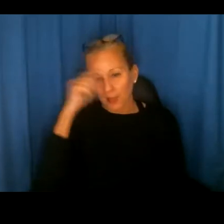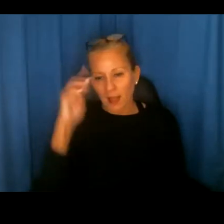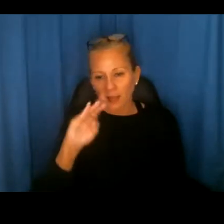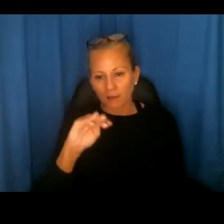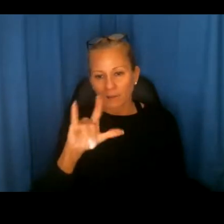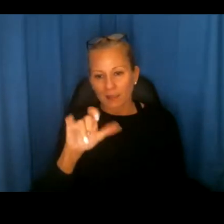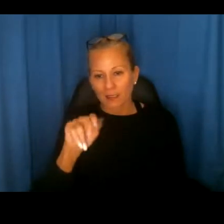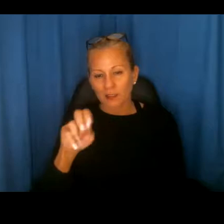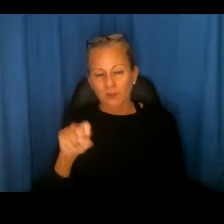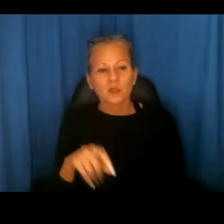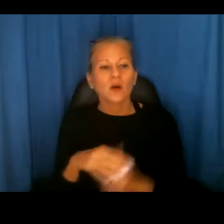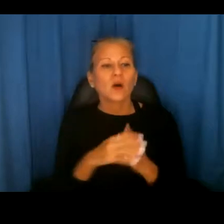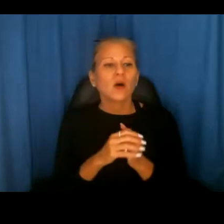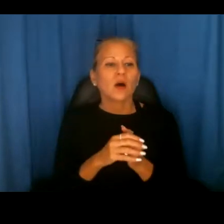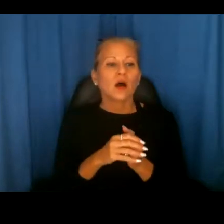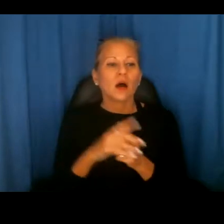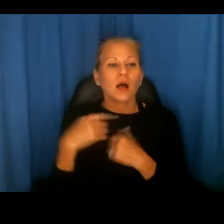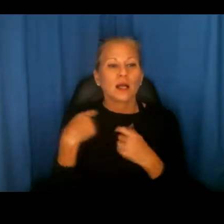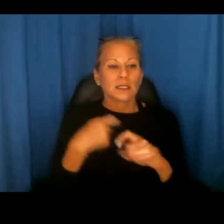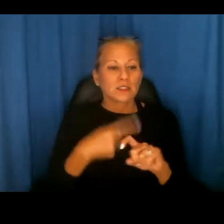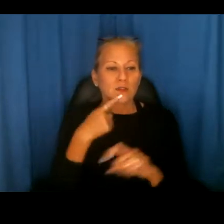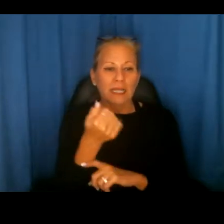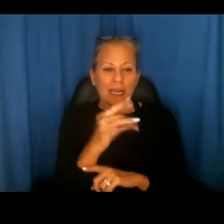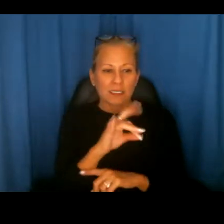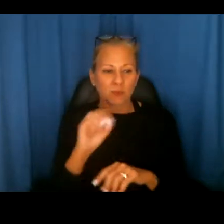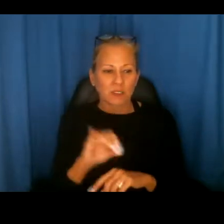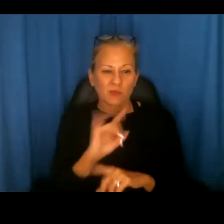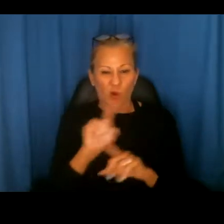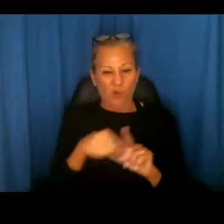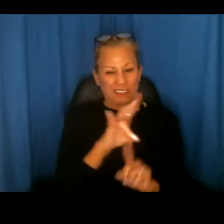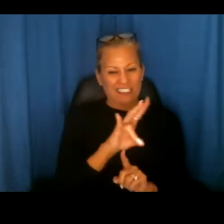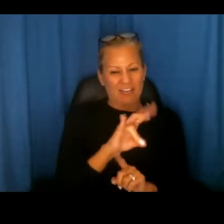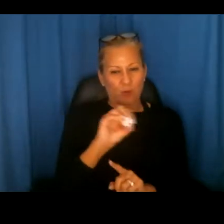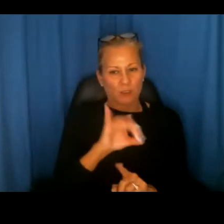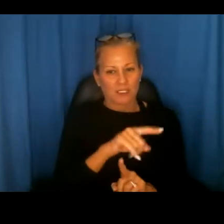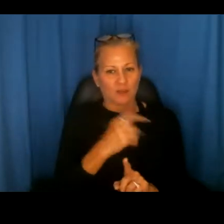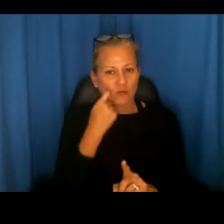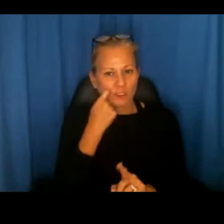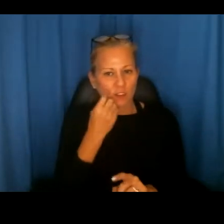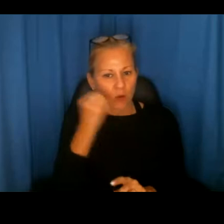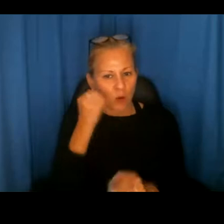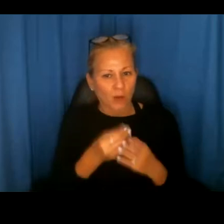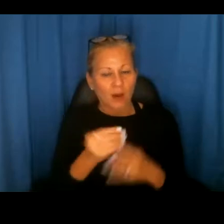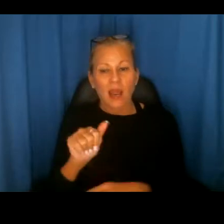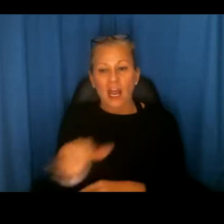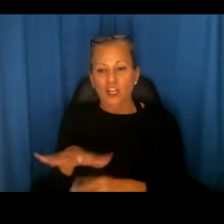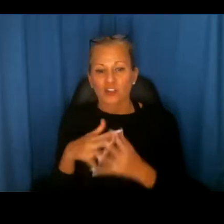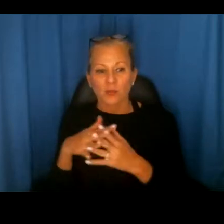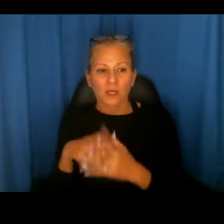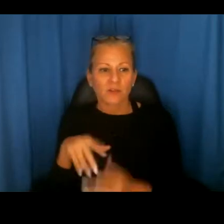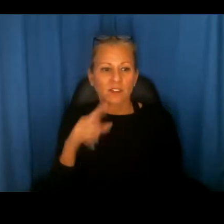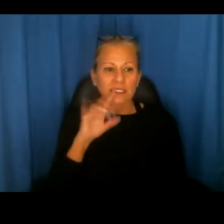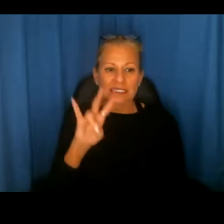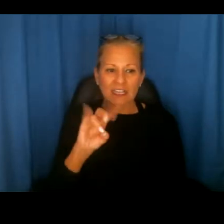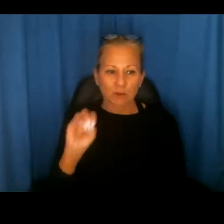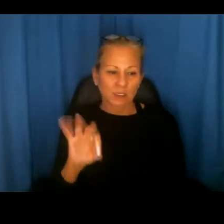population. Um, but only 7% of recent home buyers and Asian Americans, 7% of the population and only 5